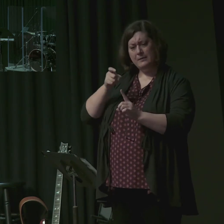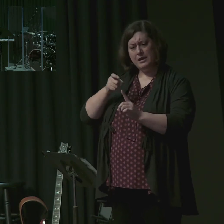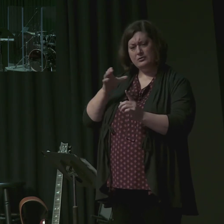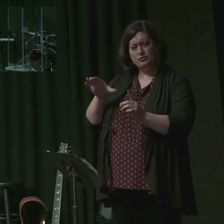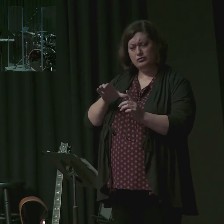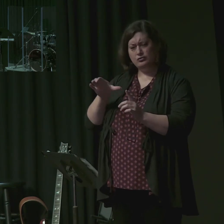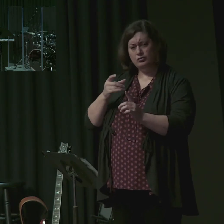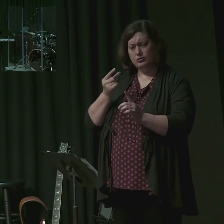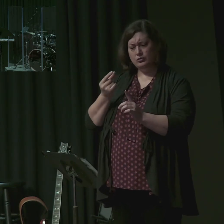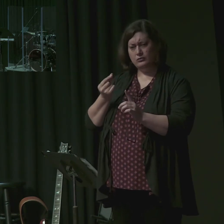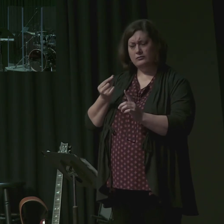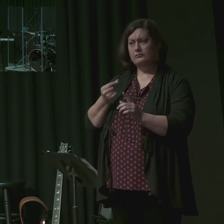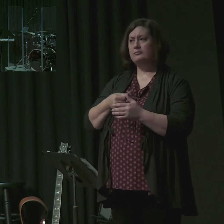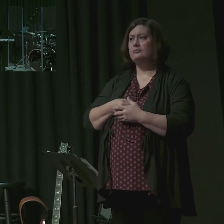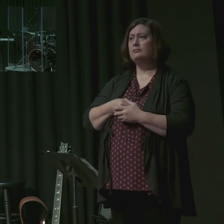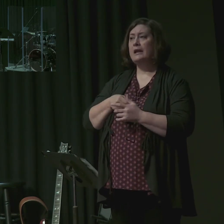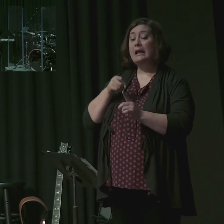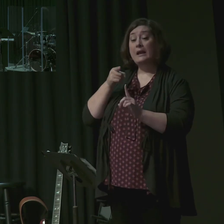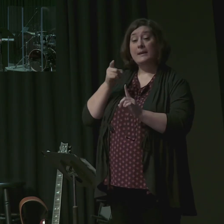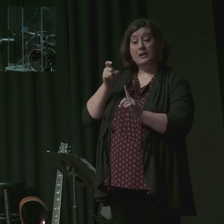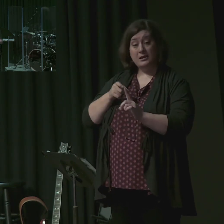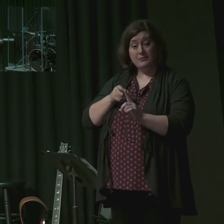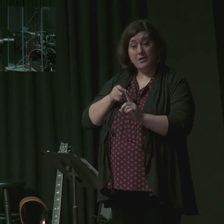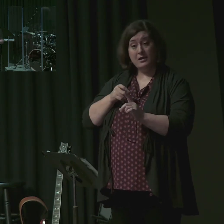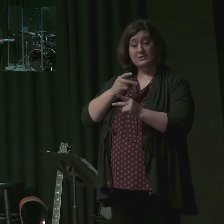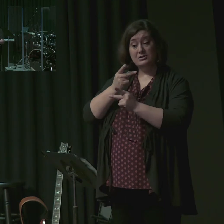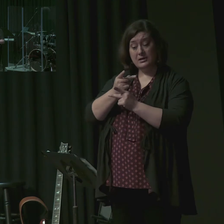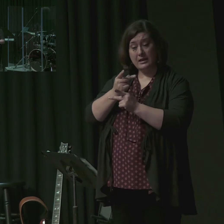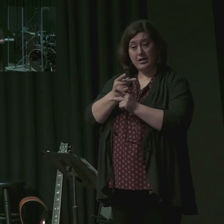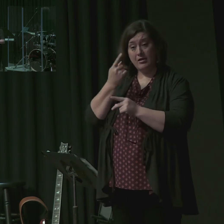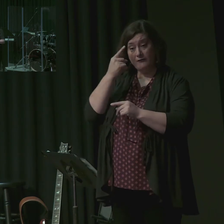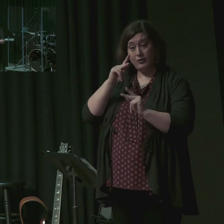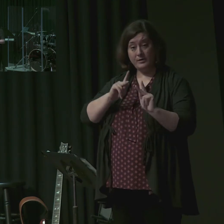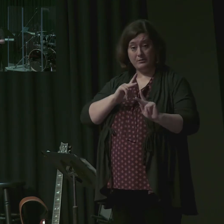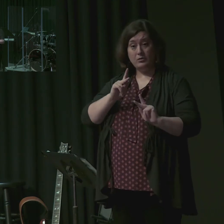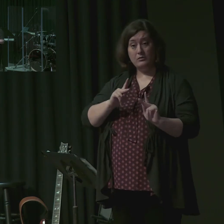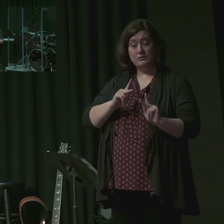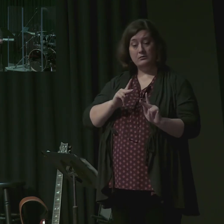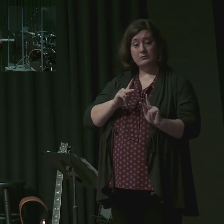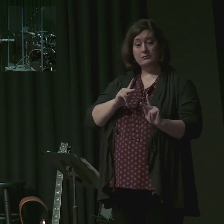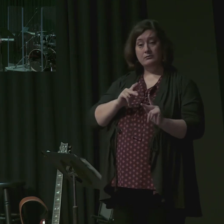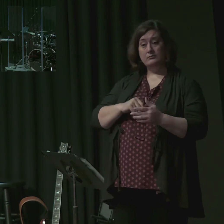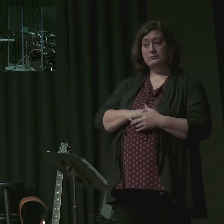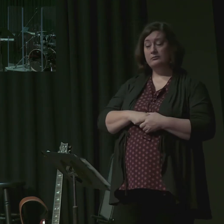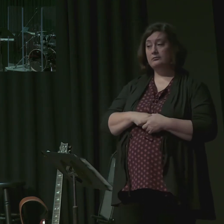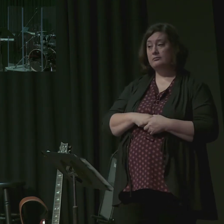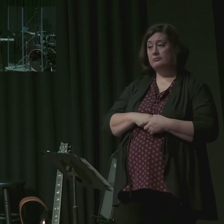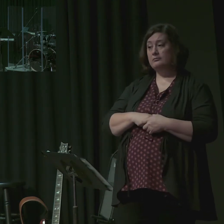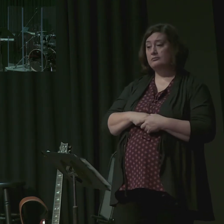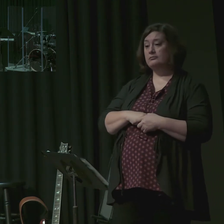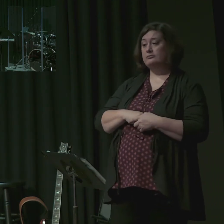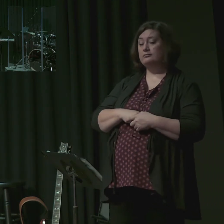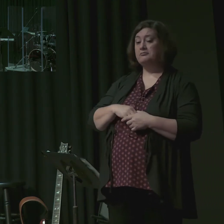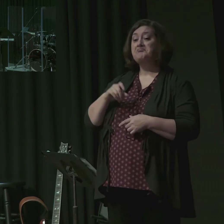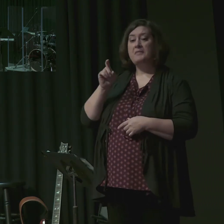oversee the church alongside of the other elders. He must shepherd the people who are put in his charge.